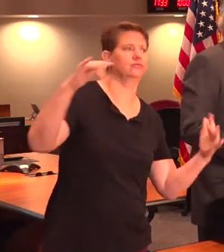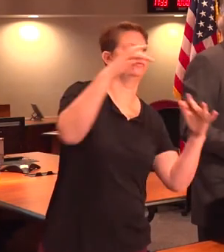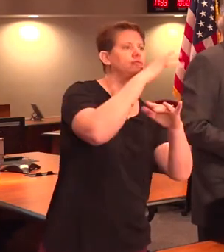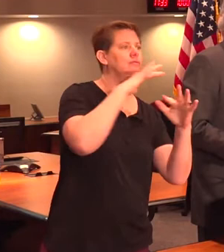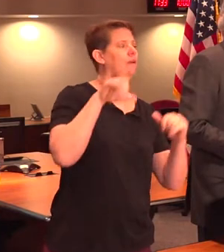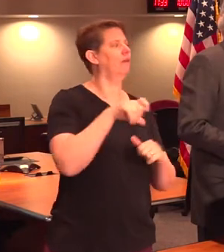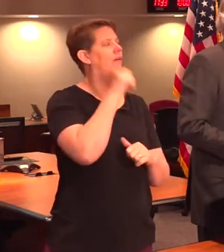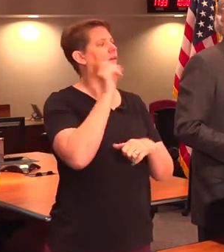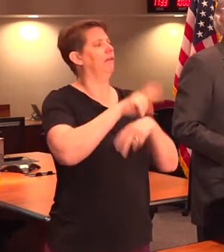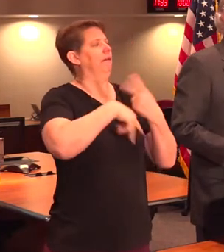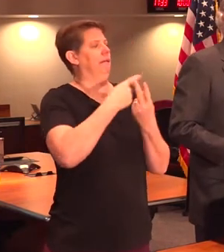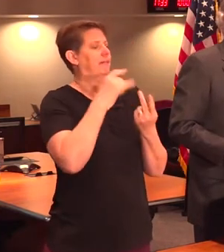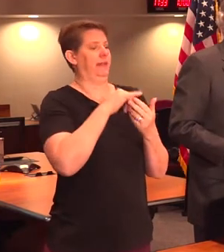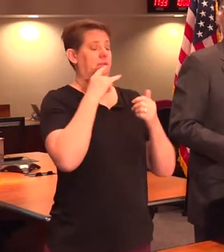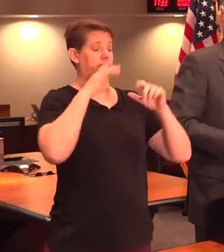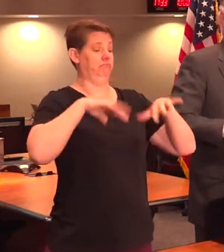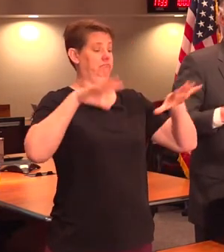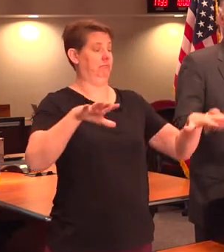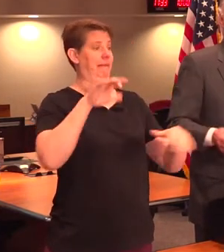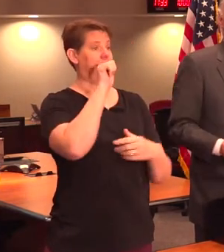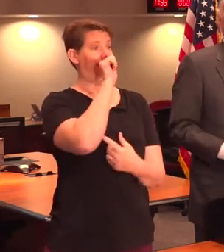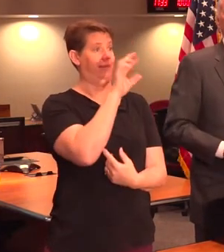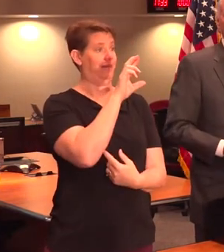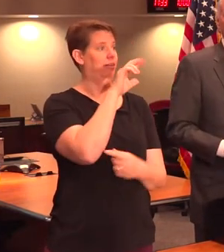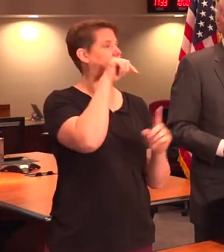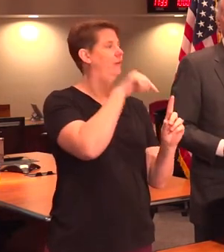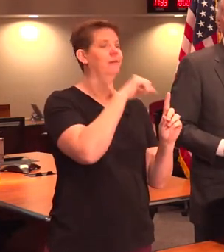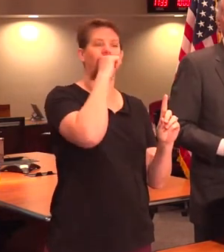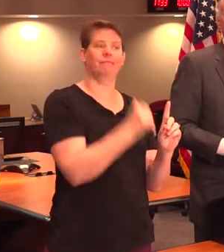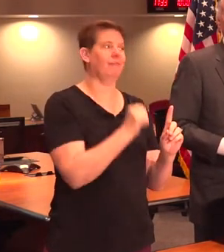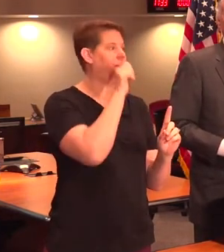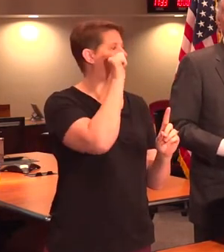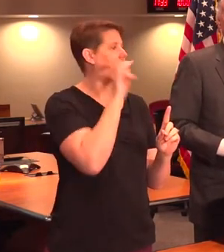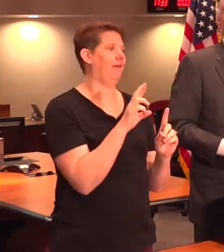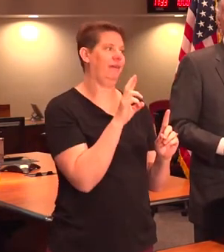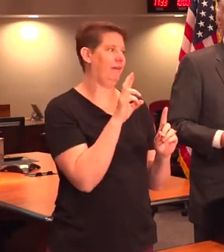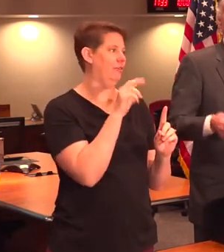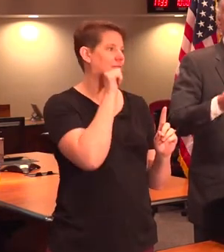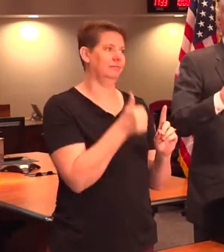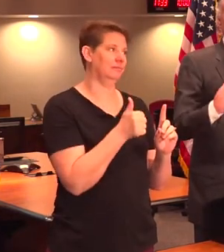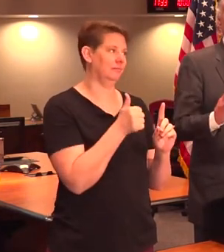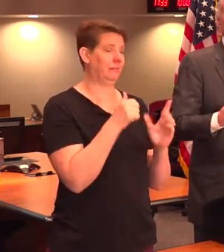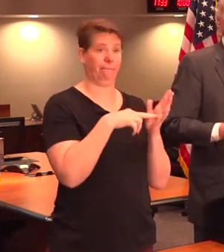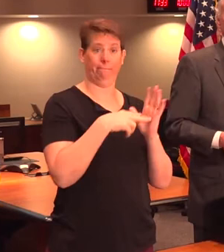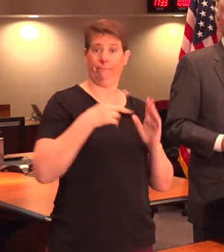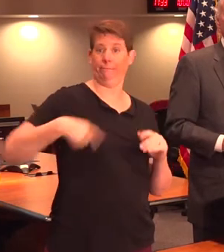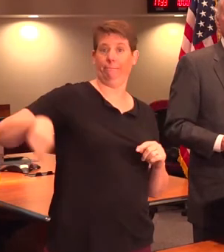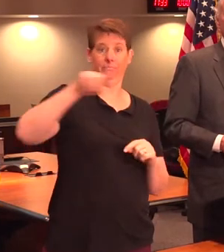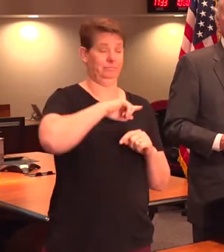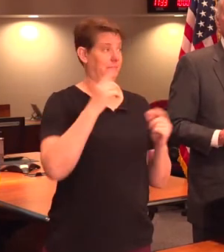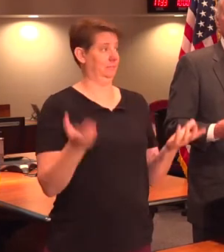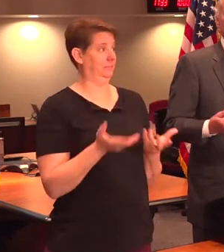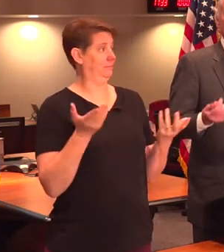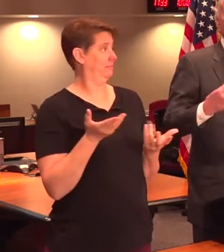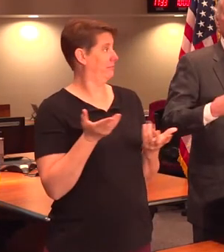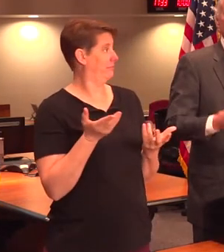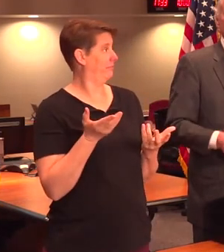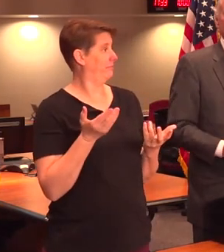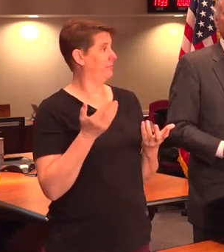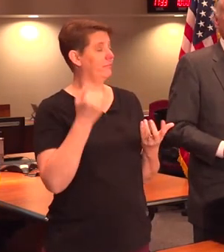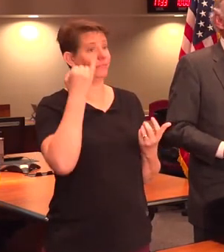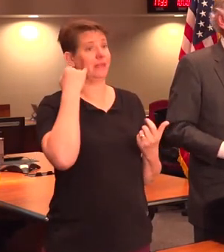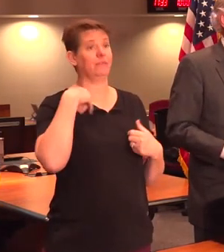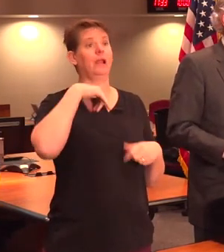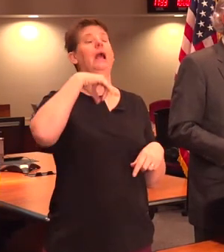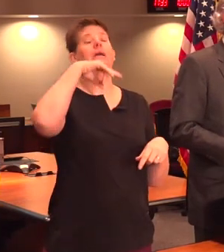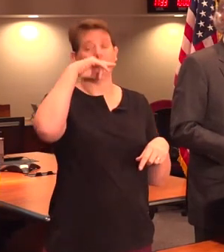diseases are airborne. This one is not airborne. That means that those of us in this room, as long as we're not getting